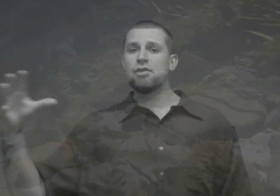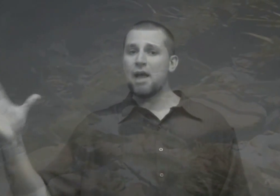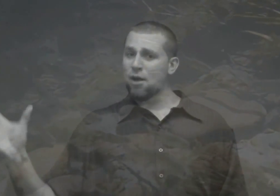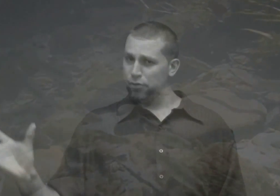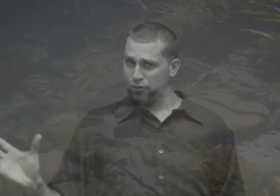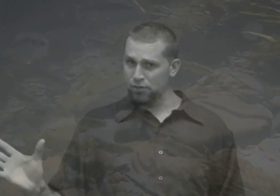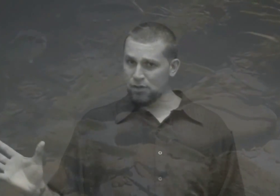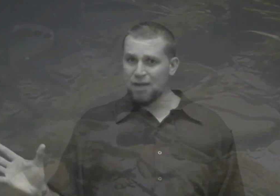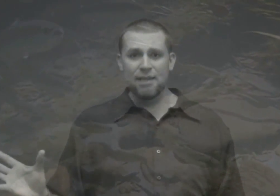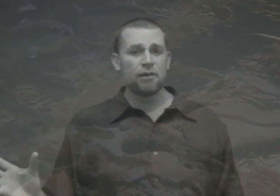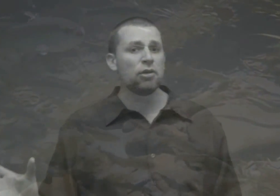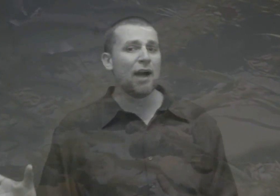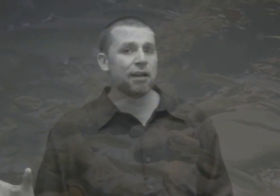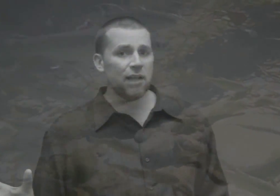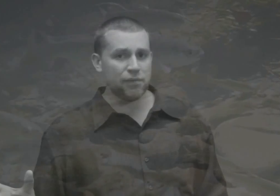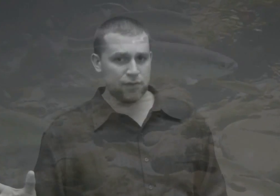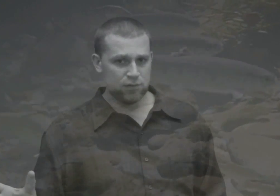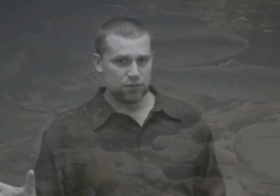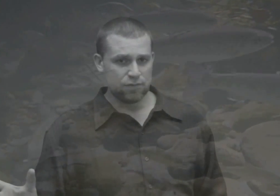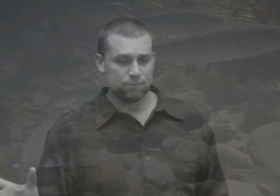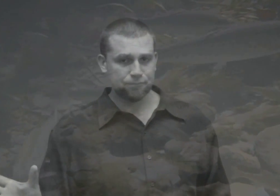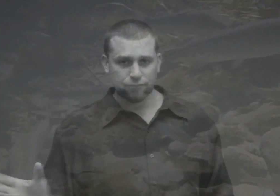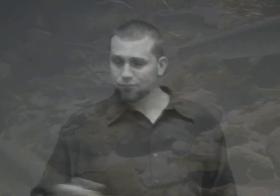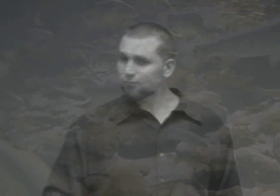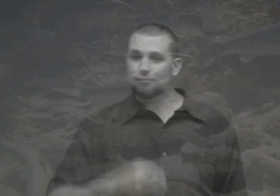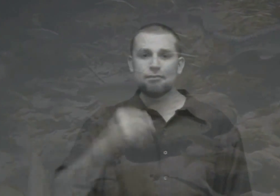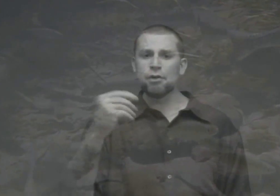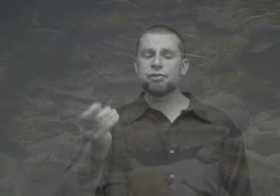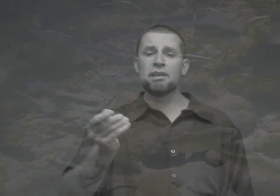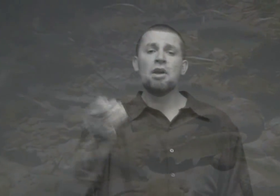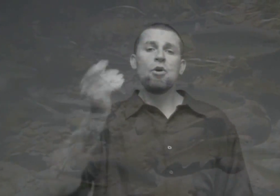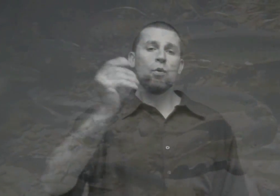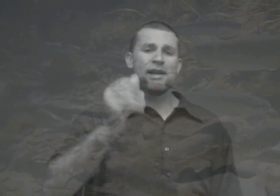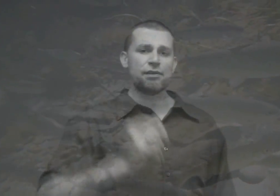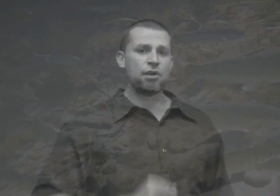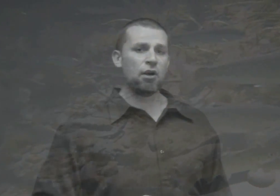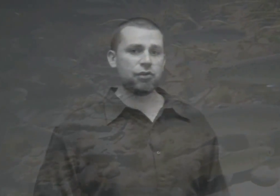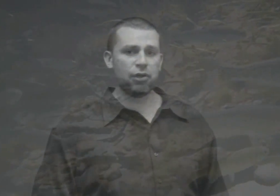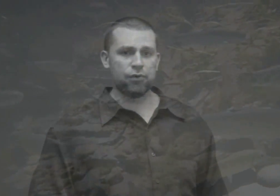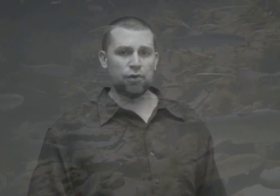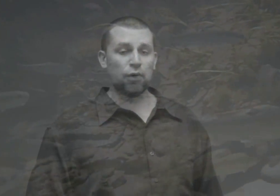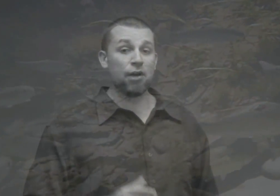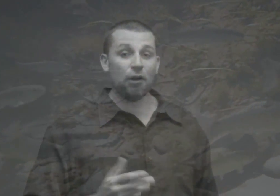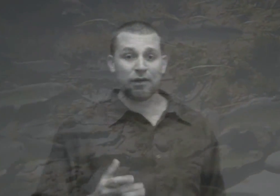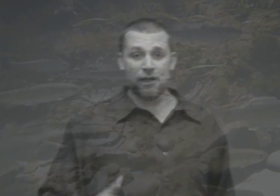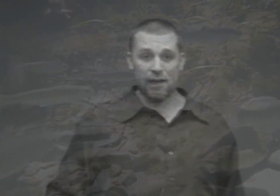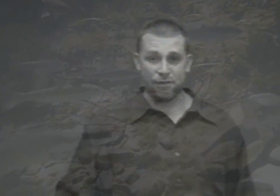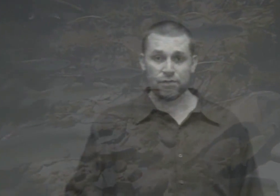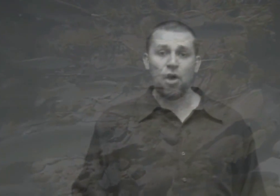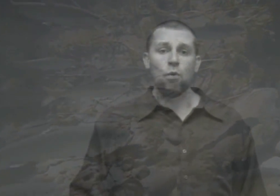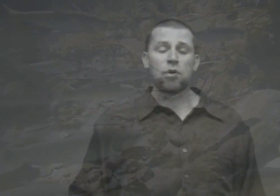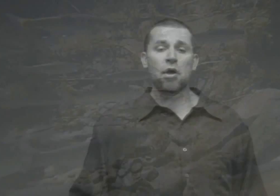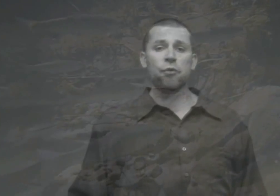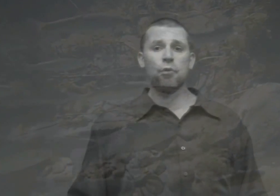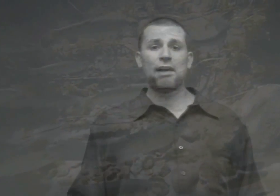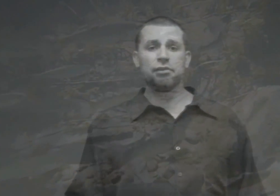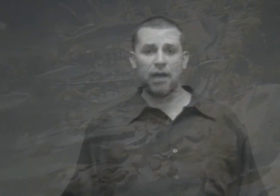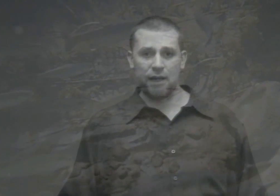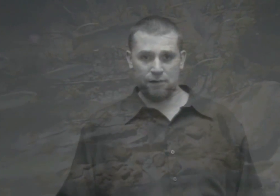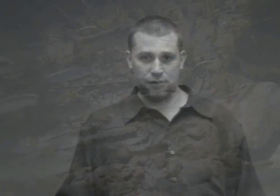childhood into adolescence. You see, we as young children or young teenagers will go through a change,